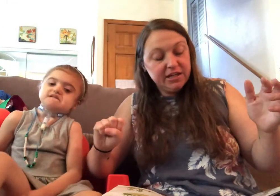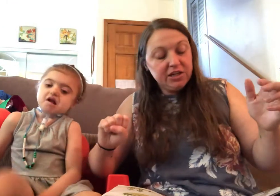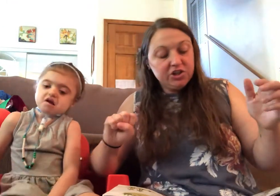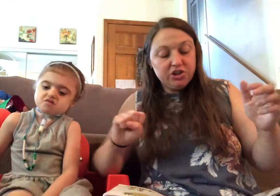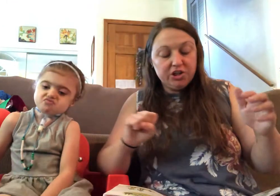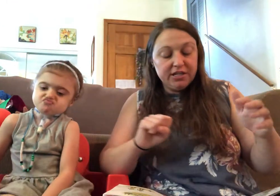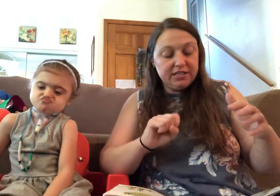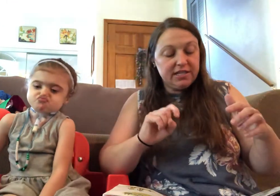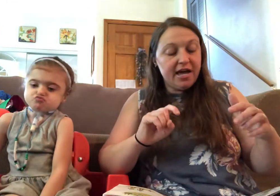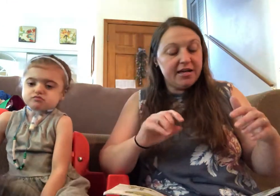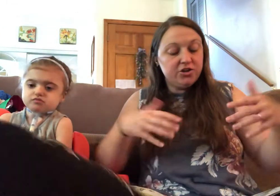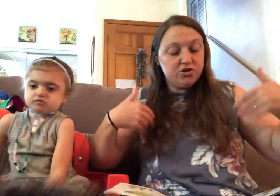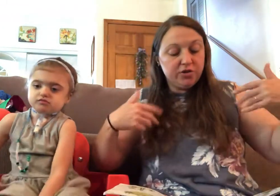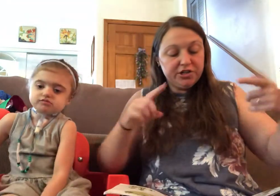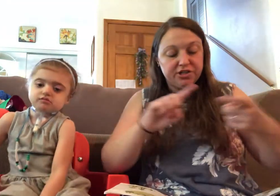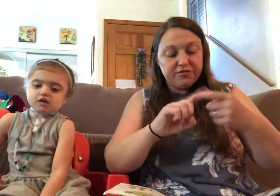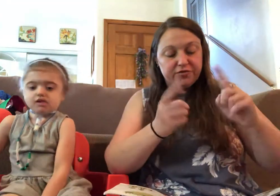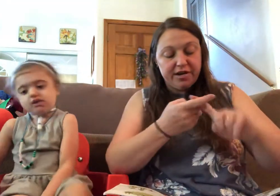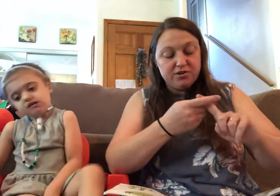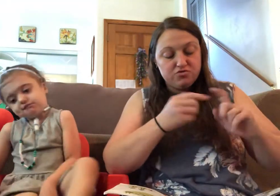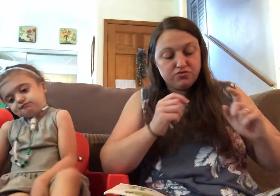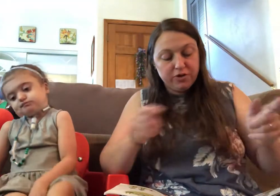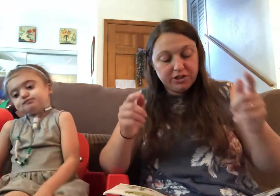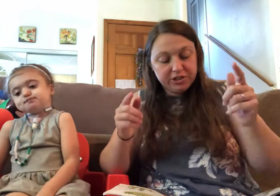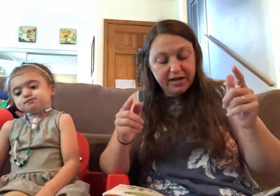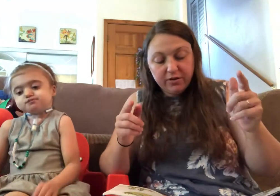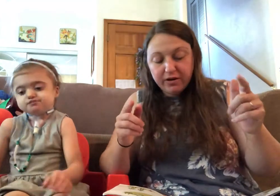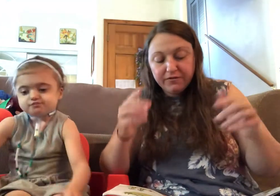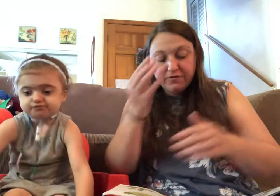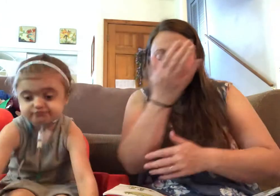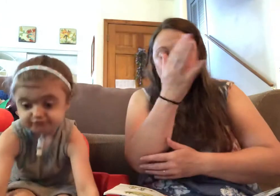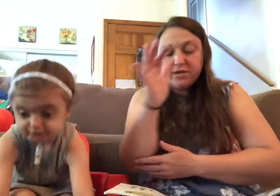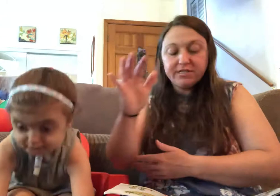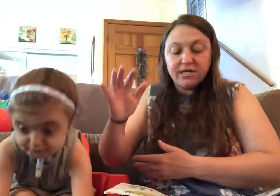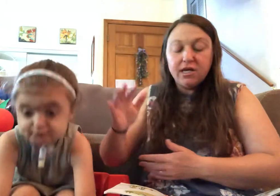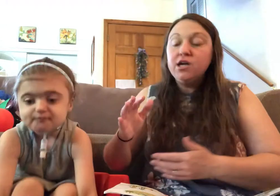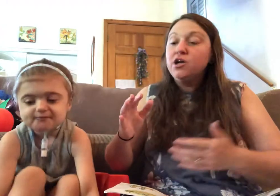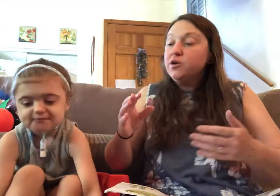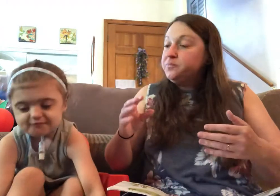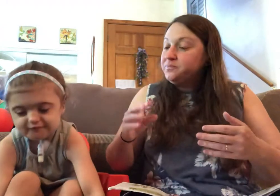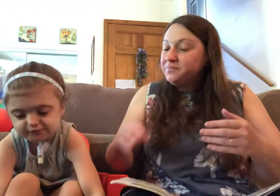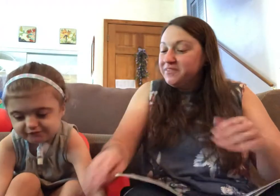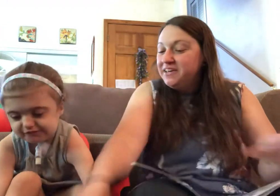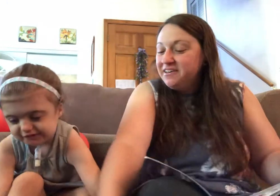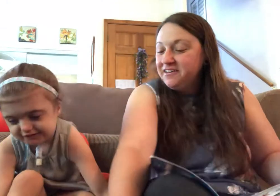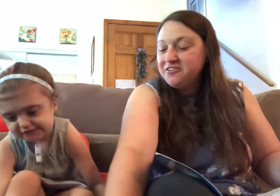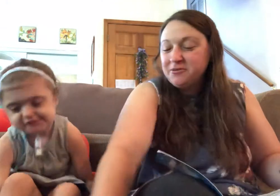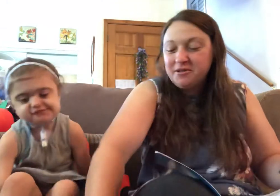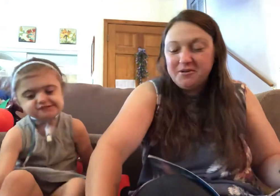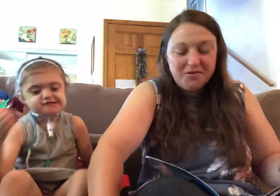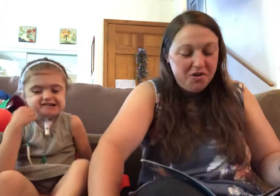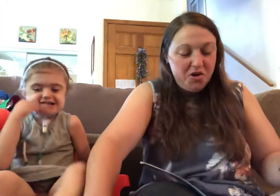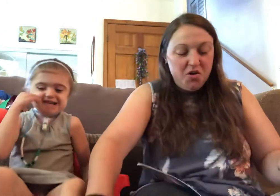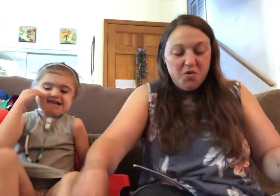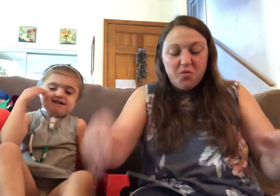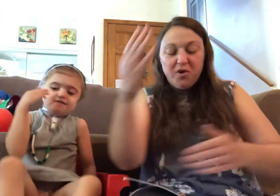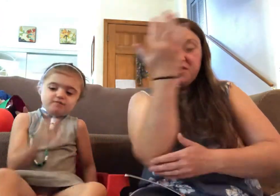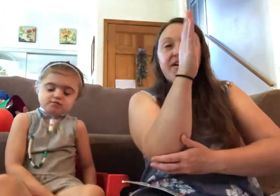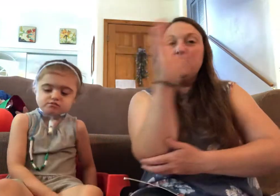Just then, George's friend rushed out of the forest with a